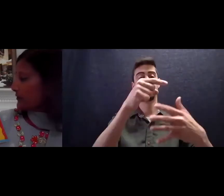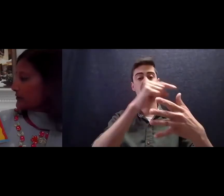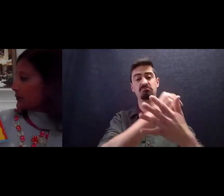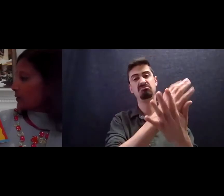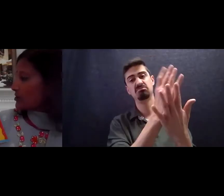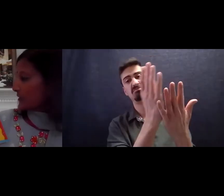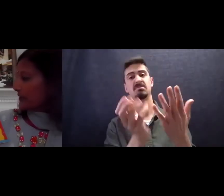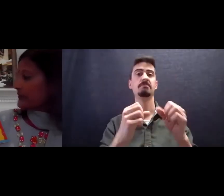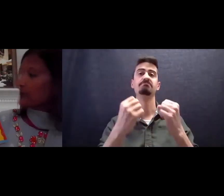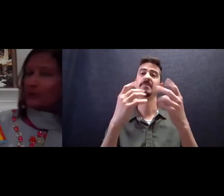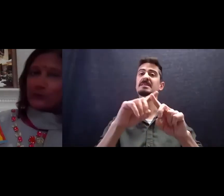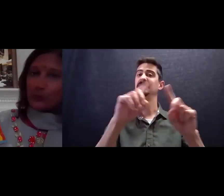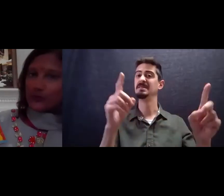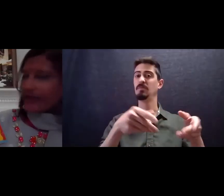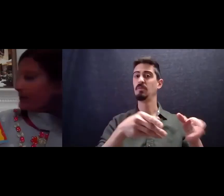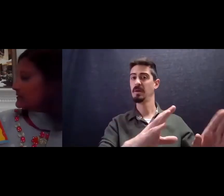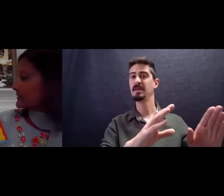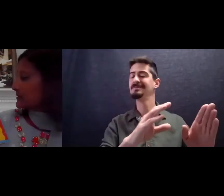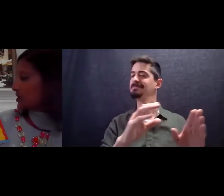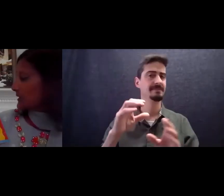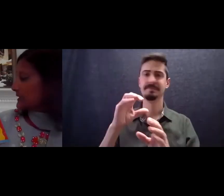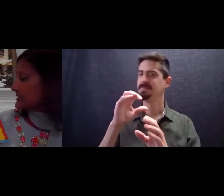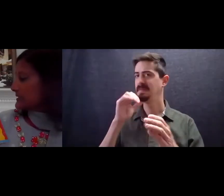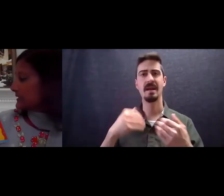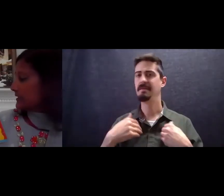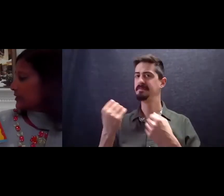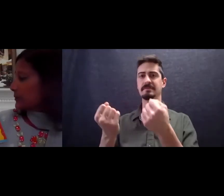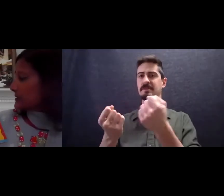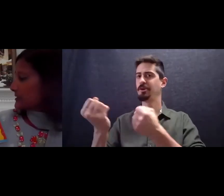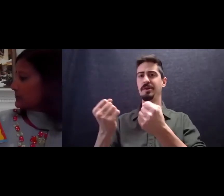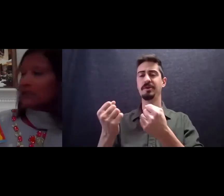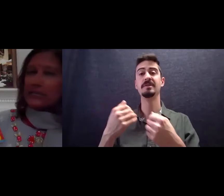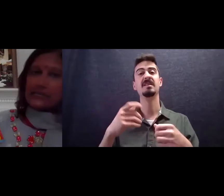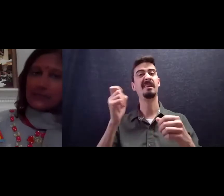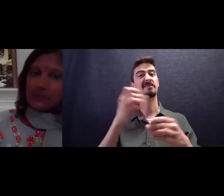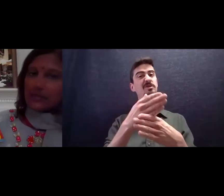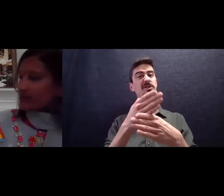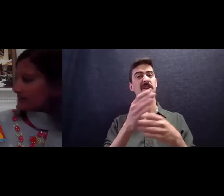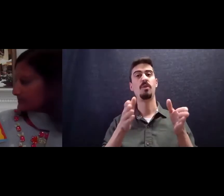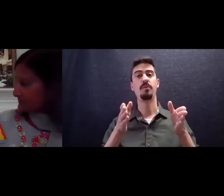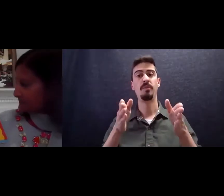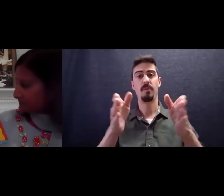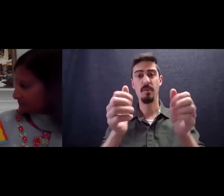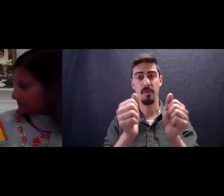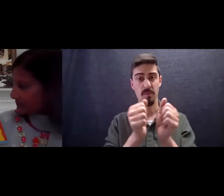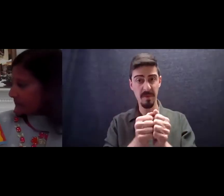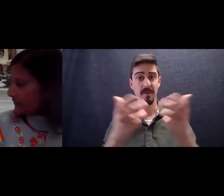by a runner while sharing the road with cows donkeys goats monkeys and peacocks